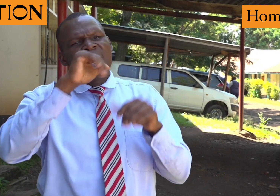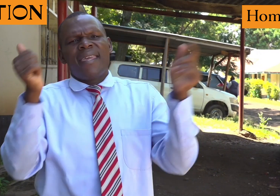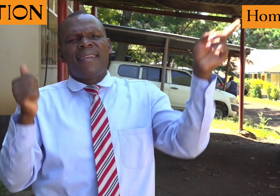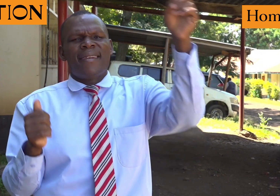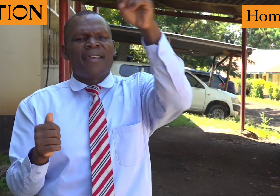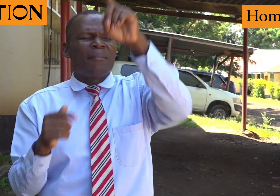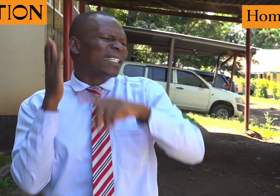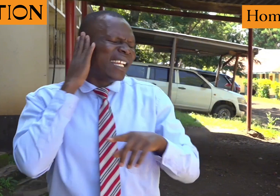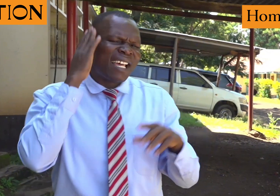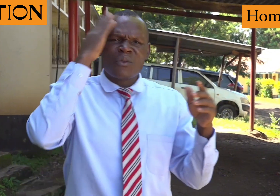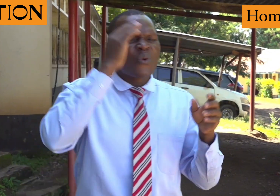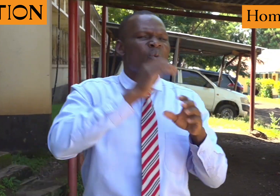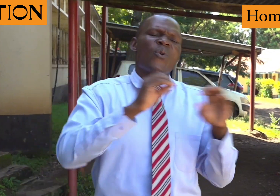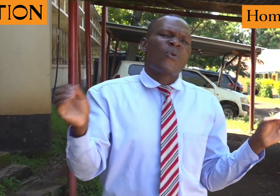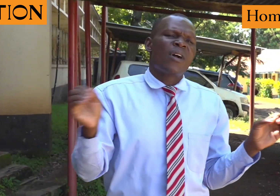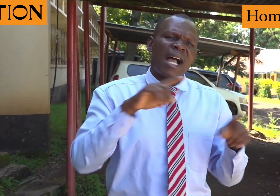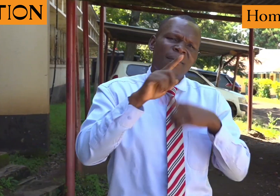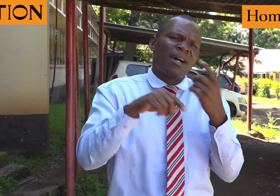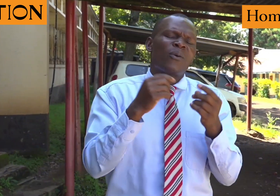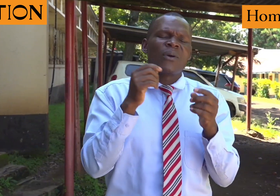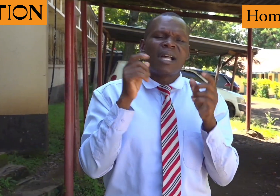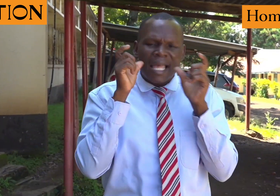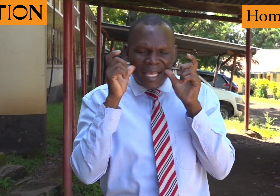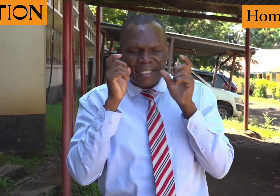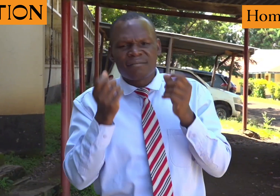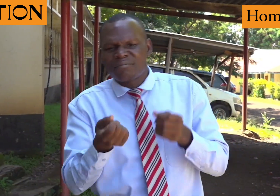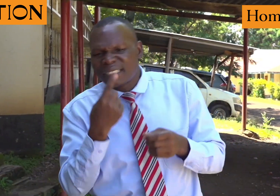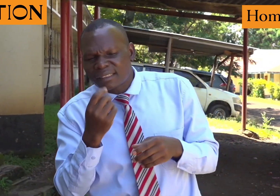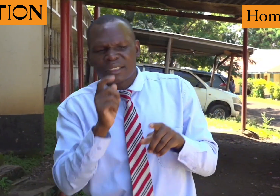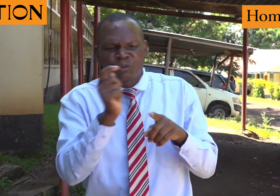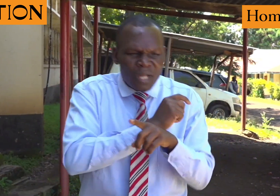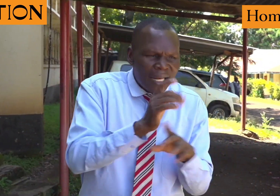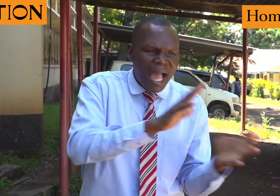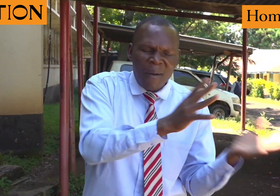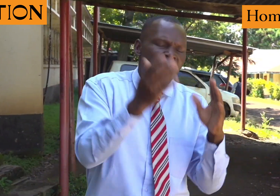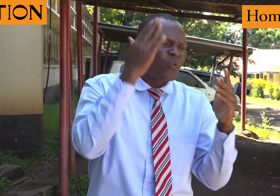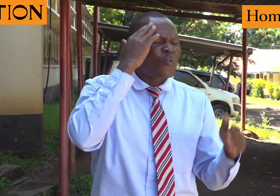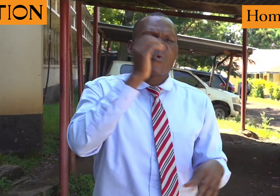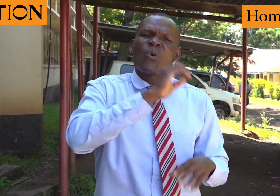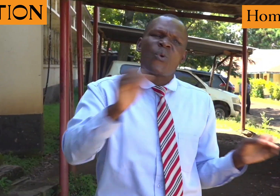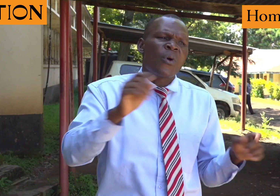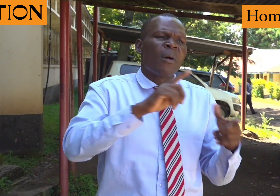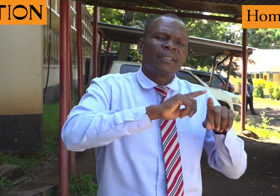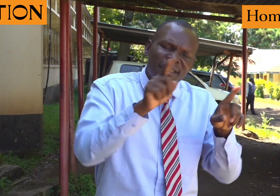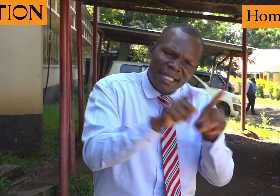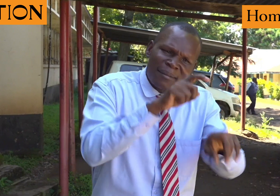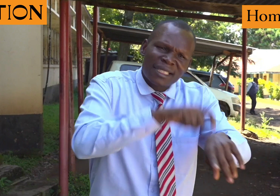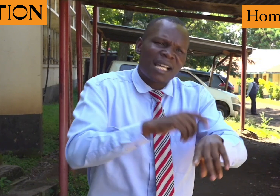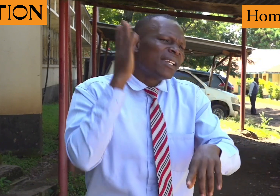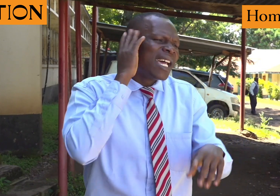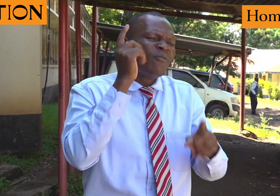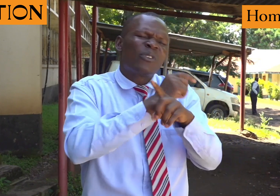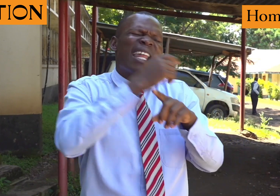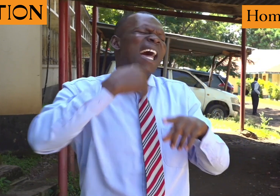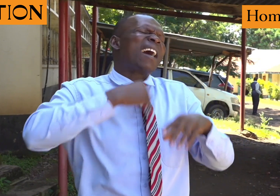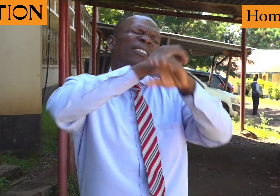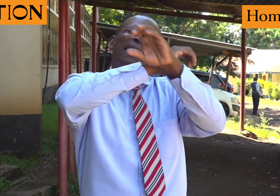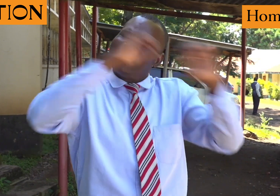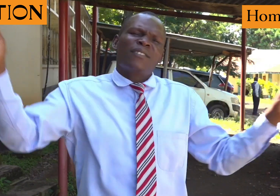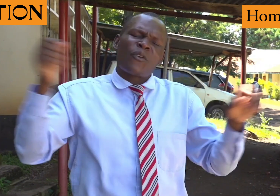ARVs will protect. But we know many people who are hearing, they know how to take care of themselves. But with deaf people, most of them, they don't know how to